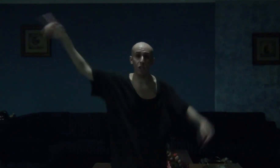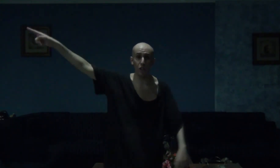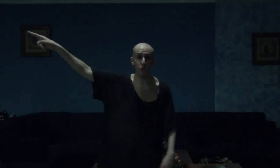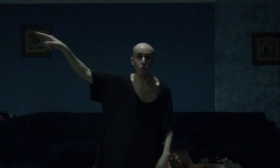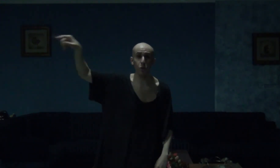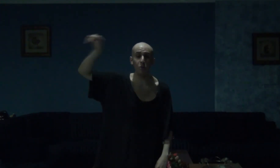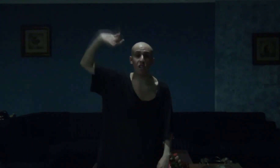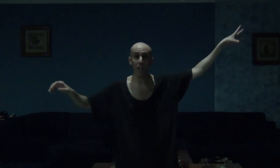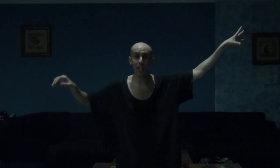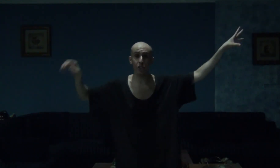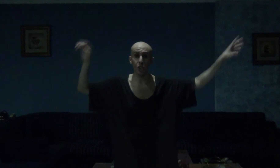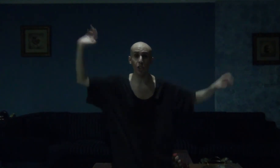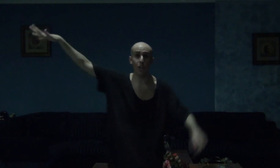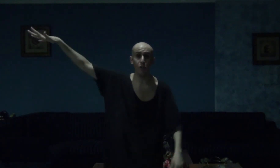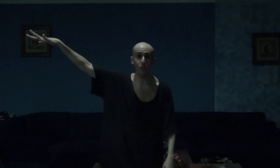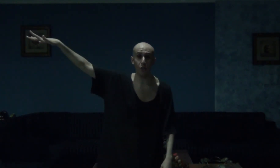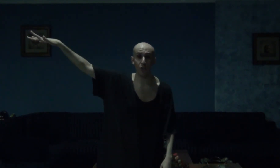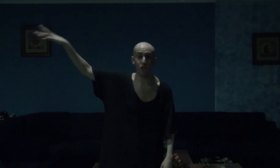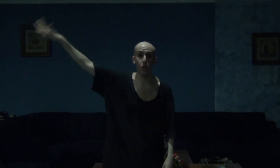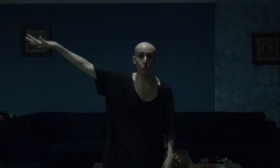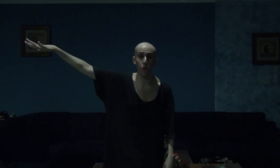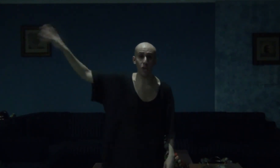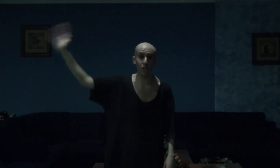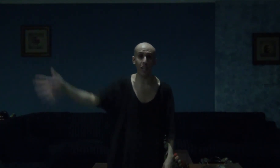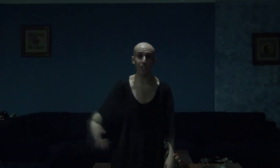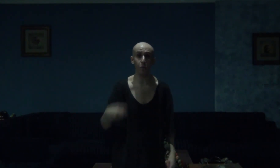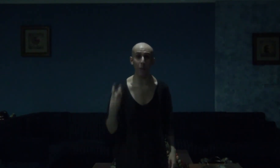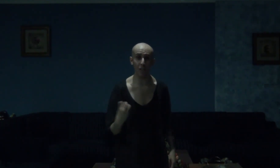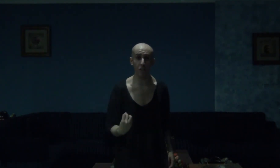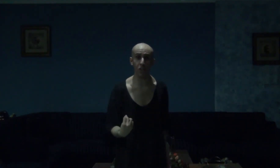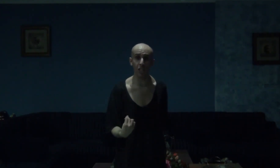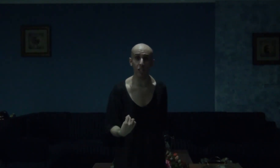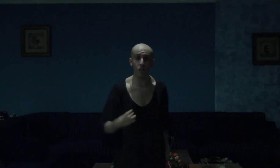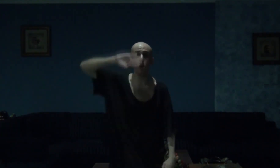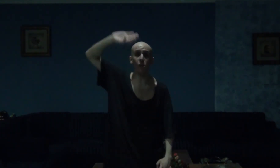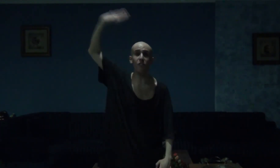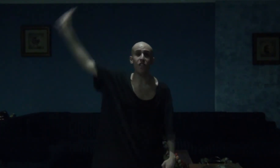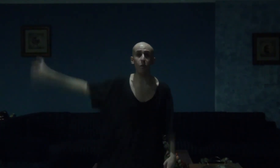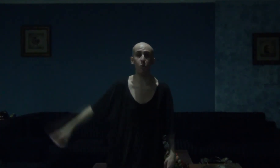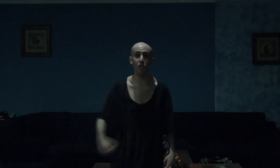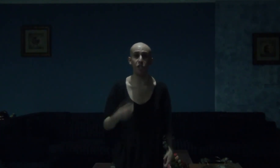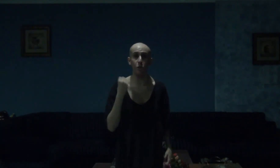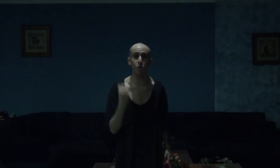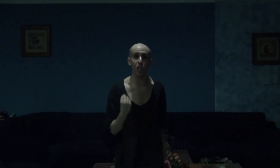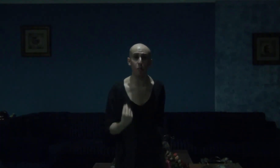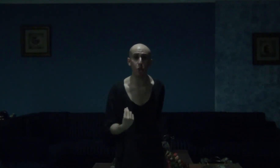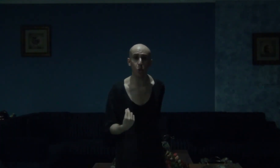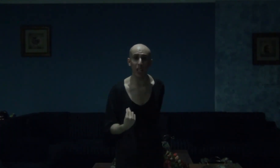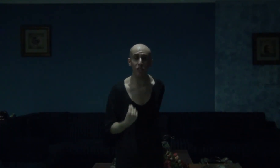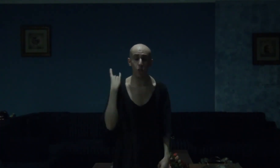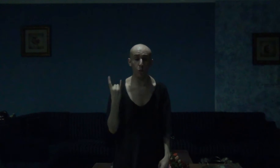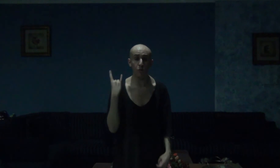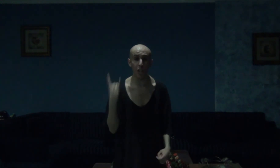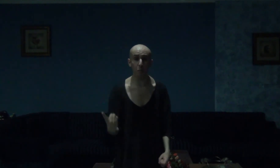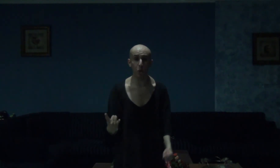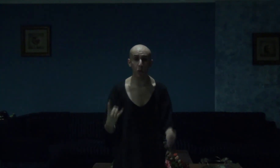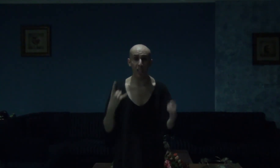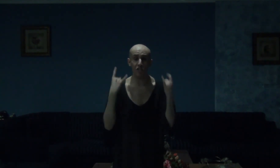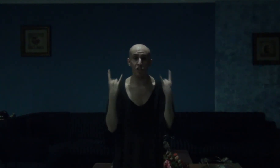costumes the action and of course the war slash battle scenes all of them were so damn great so damn great and